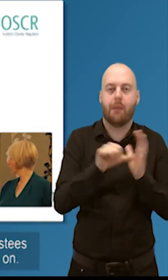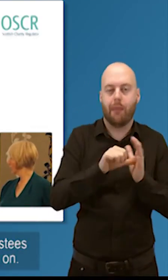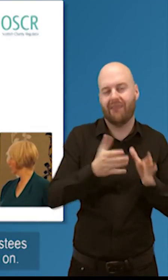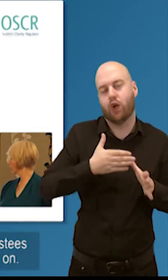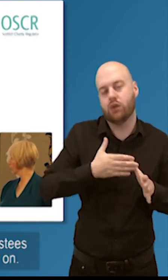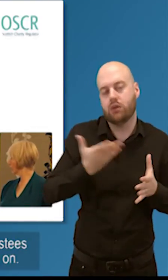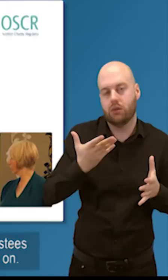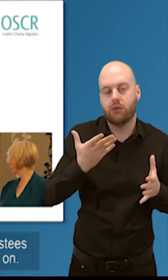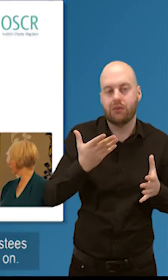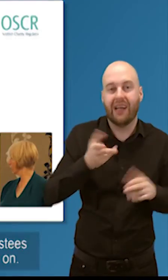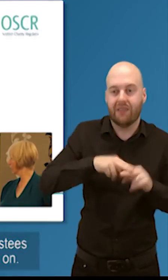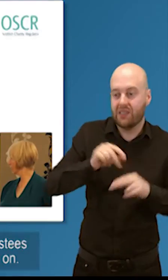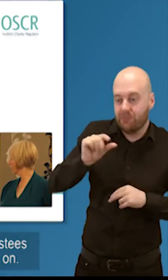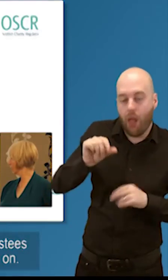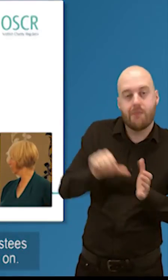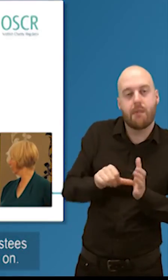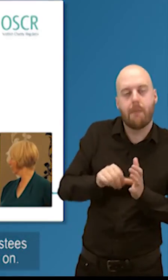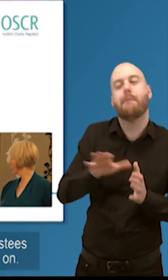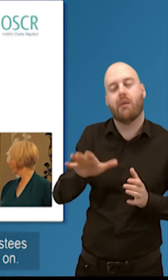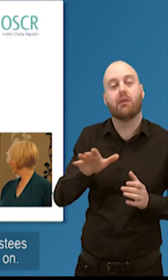obviously there also is criminal activity